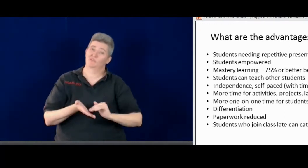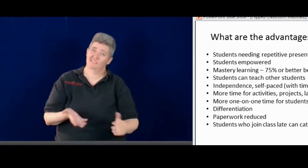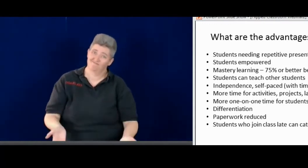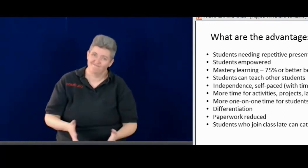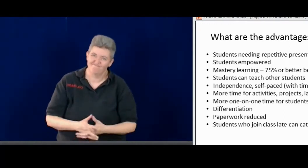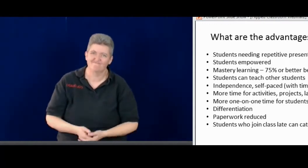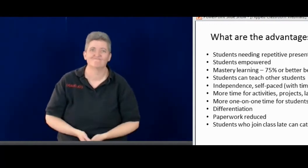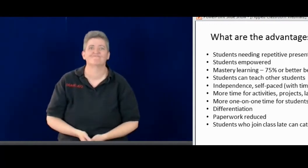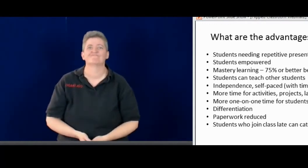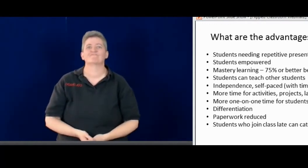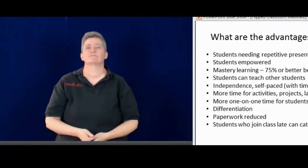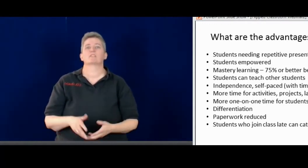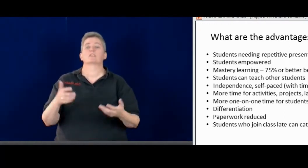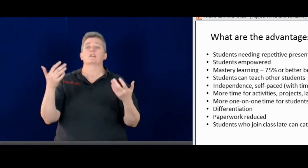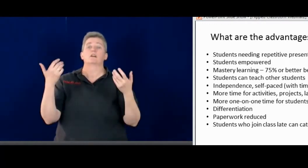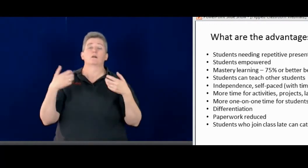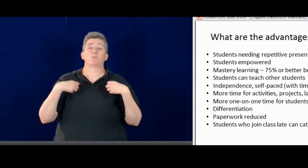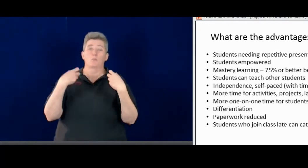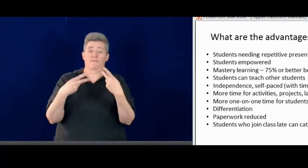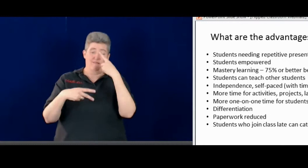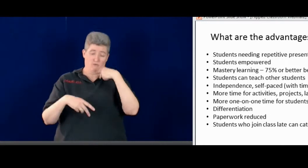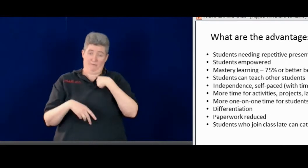So they know they have no excuse.